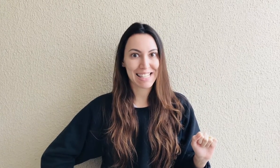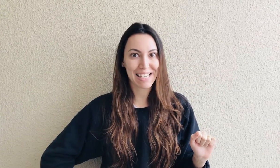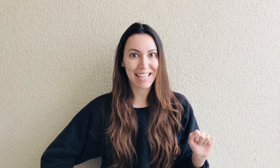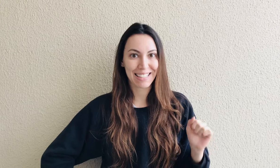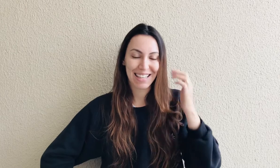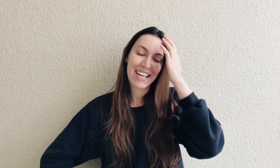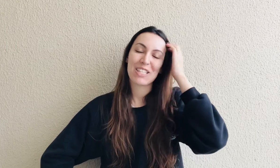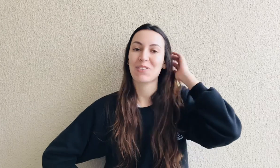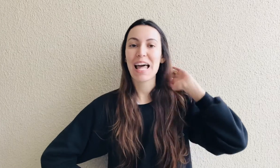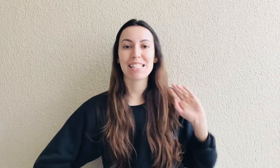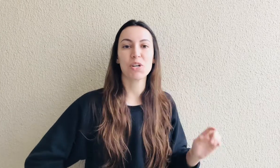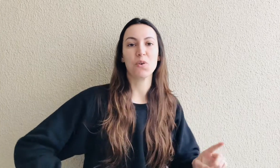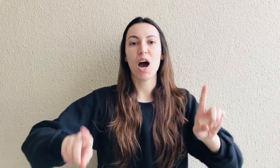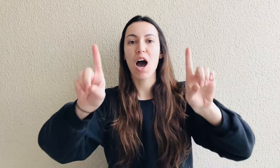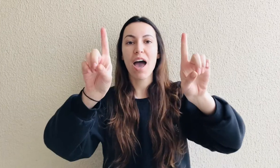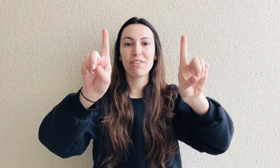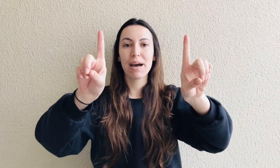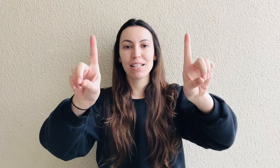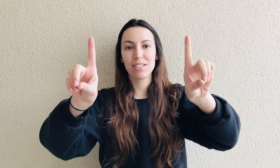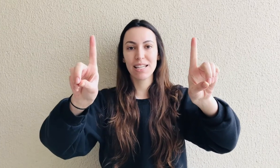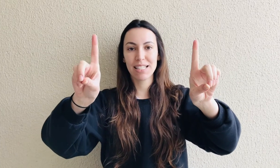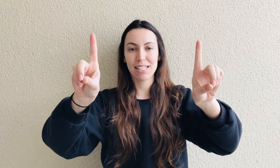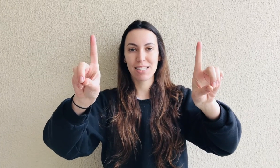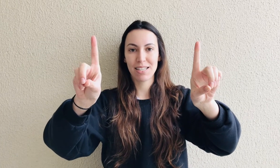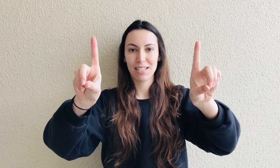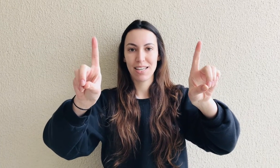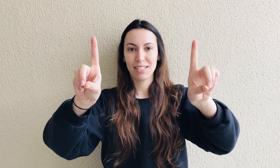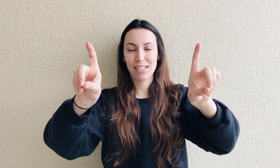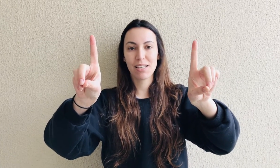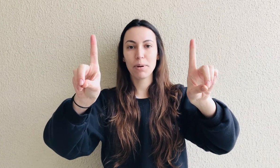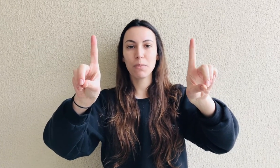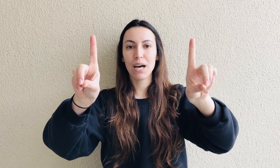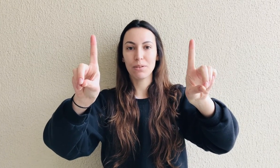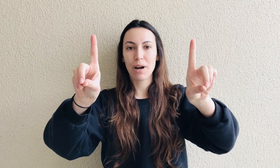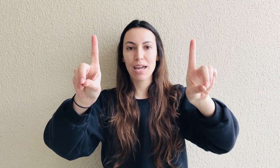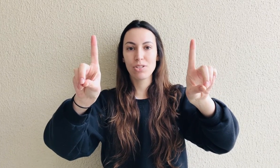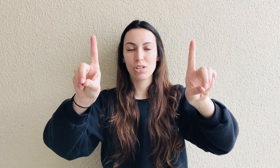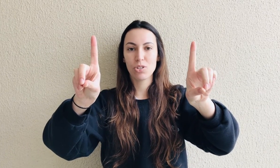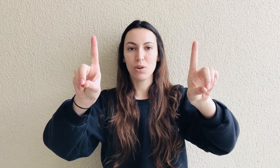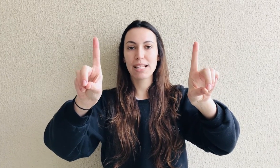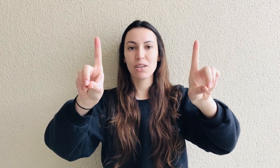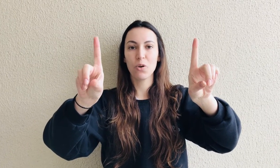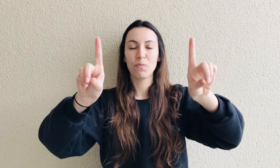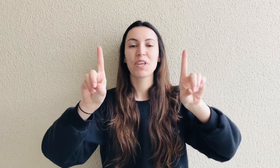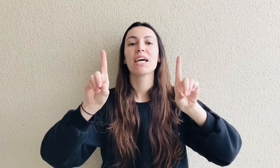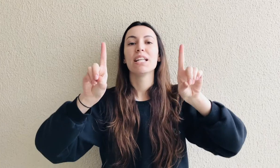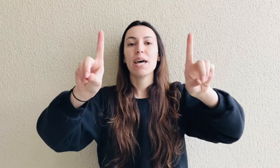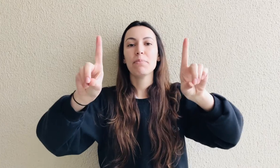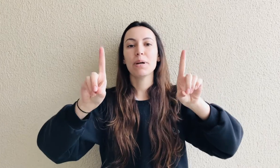Let's see. So let's go. Everybody do like this. This is number 1, right? So let's go. Number